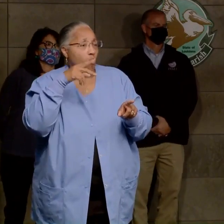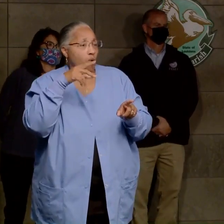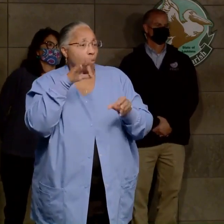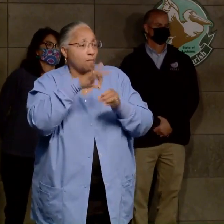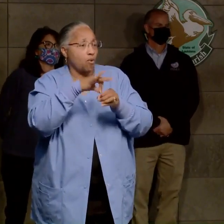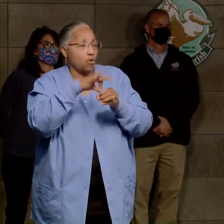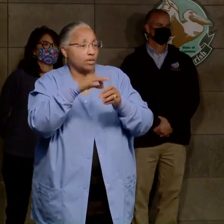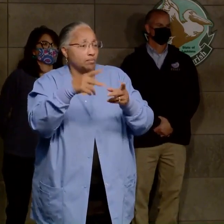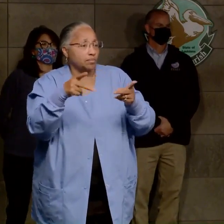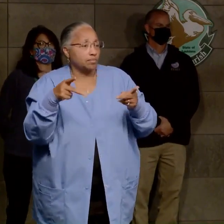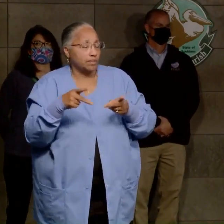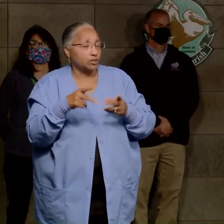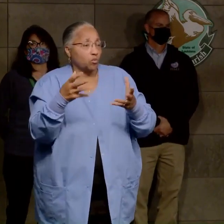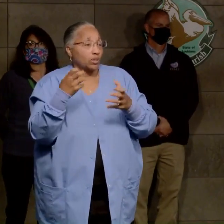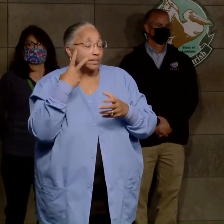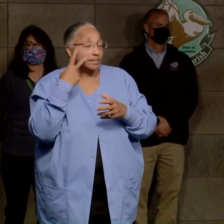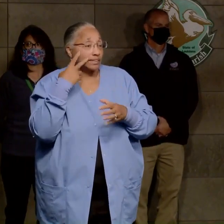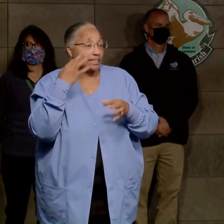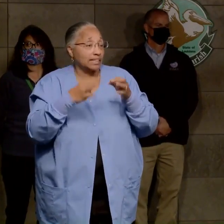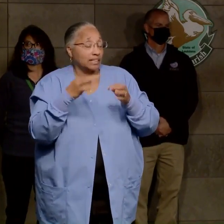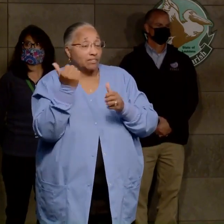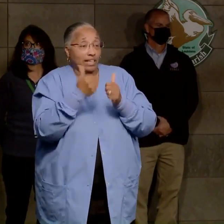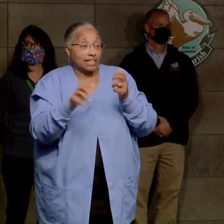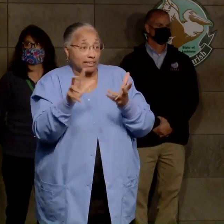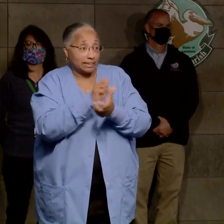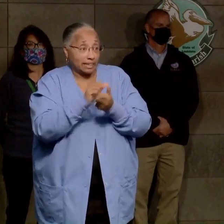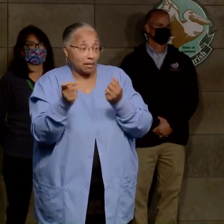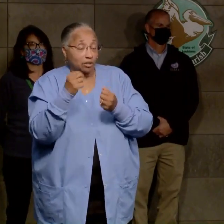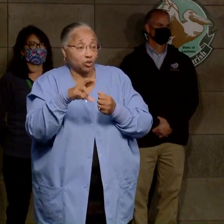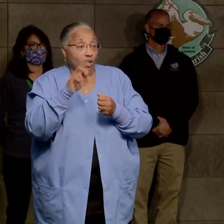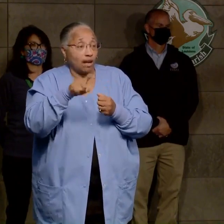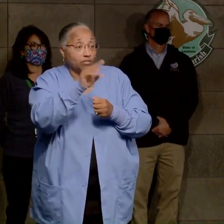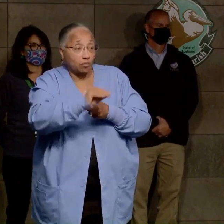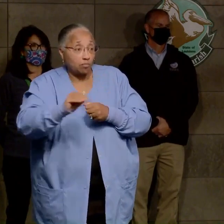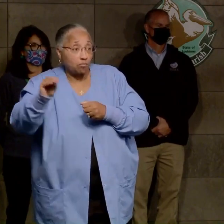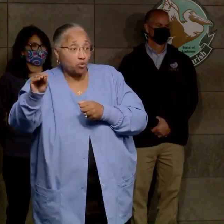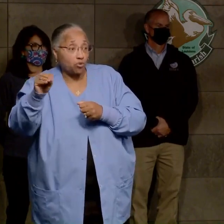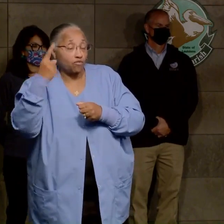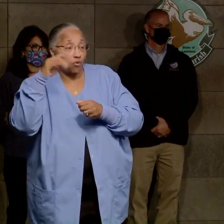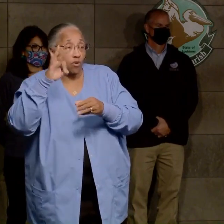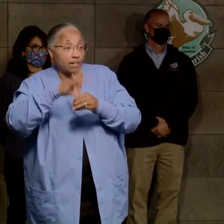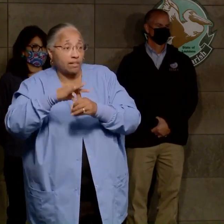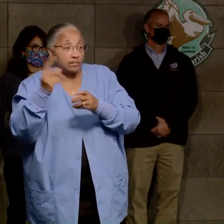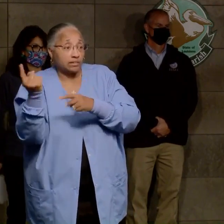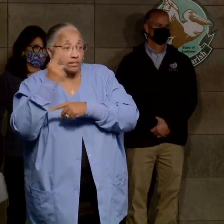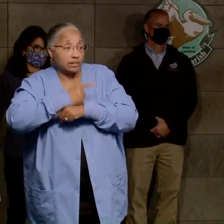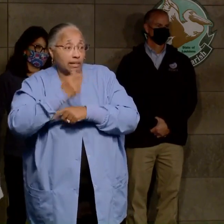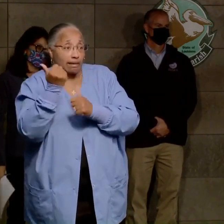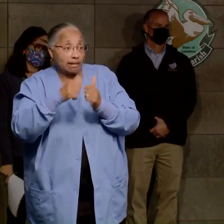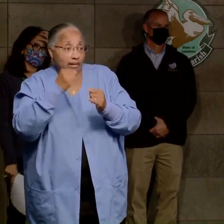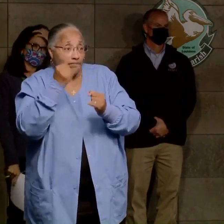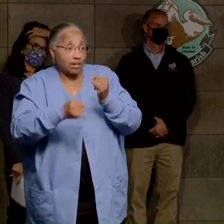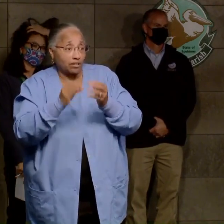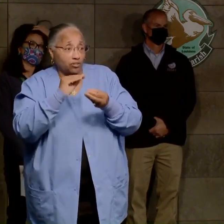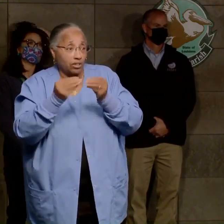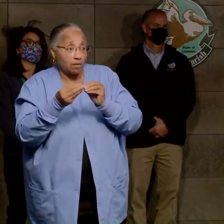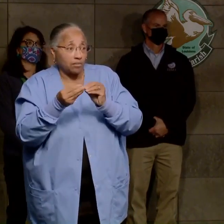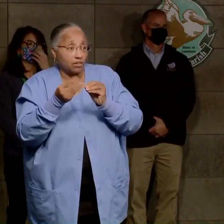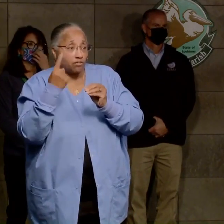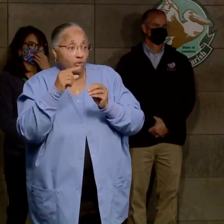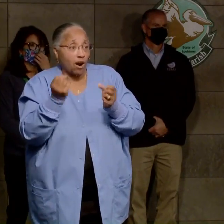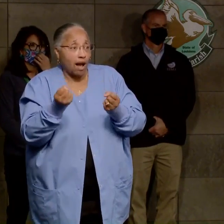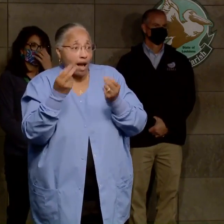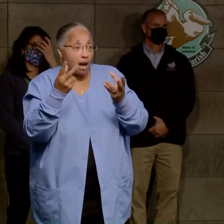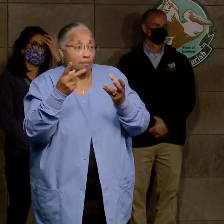see how many have been damaged and if they had to be relocated come Election Day. Is there any final numbers on the number of